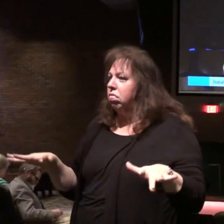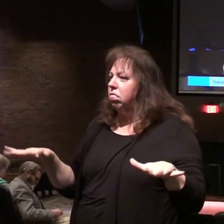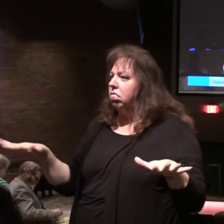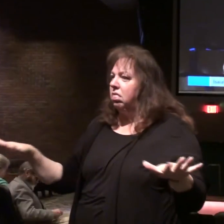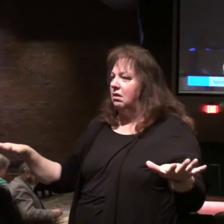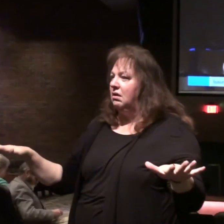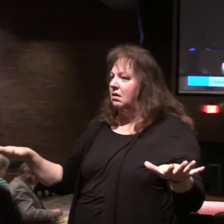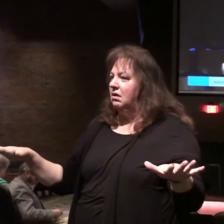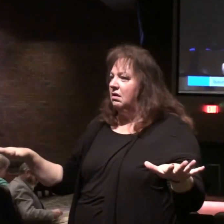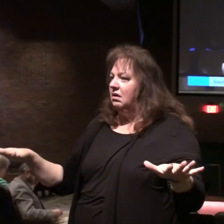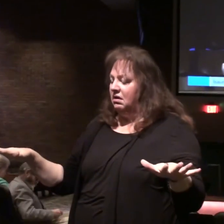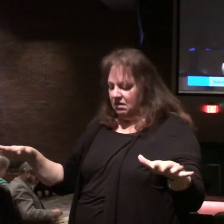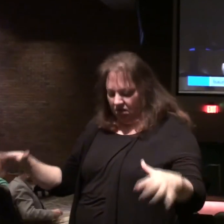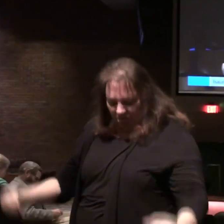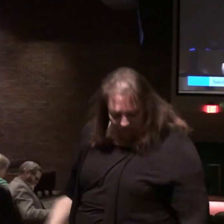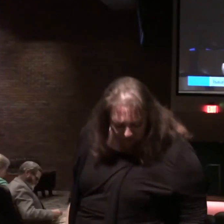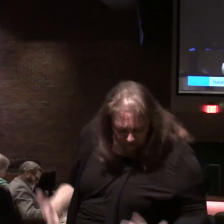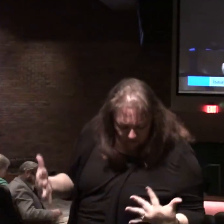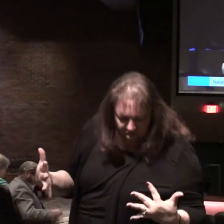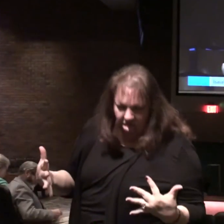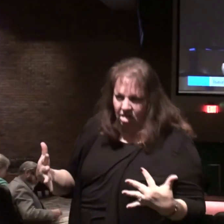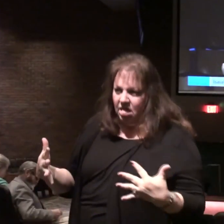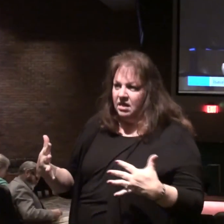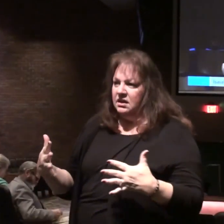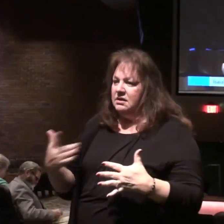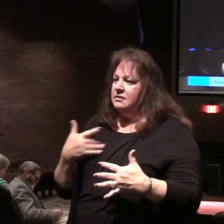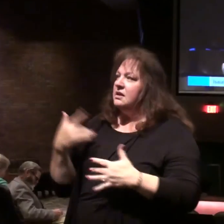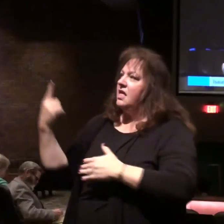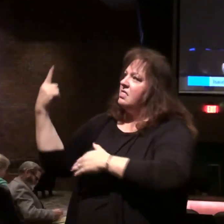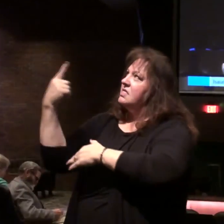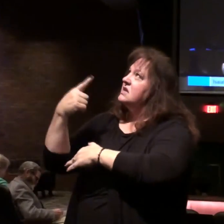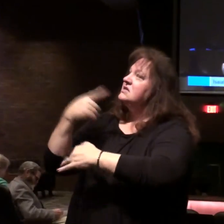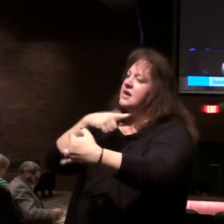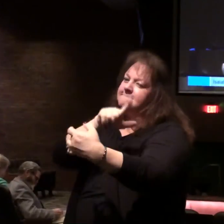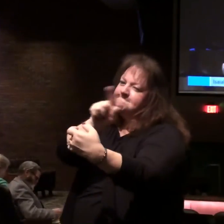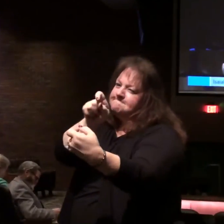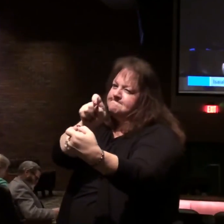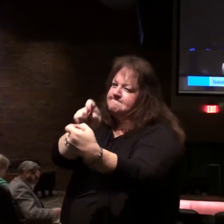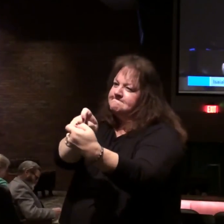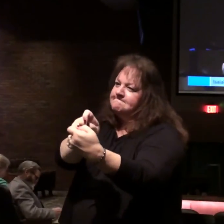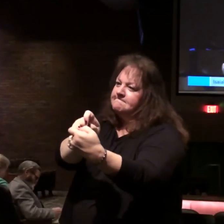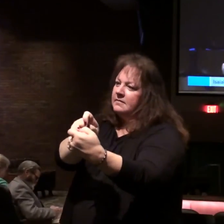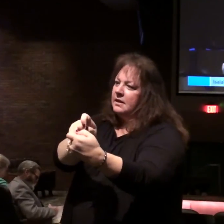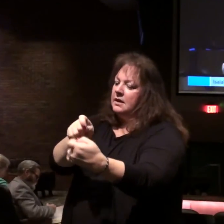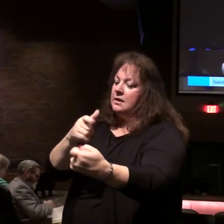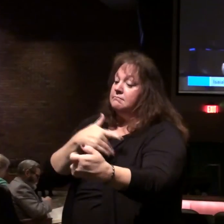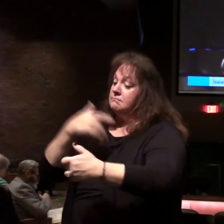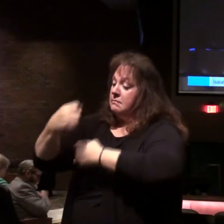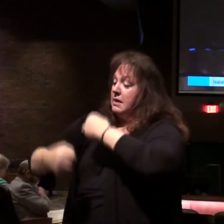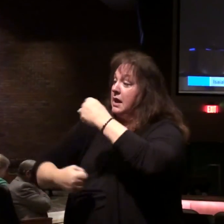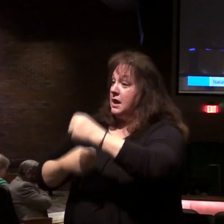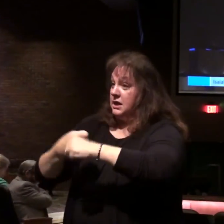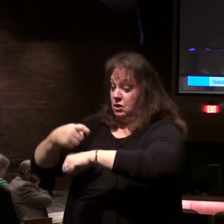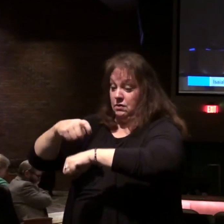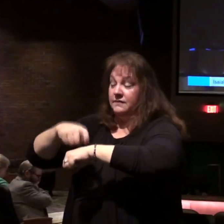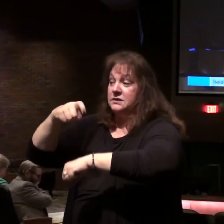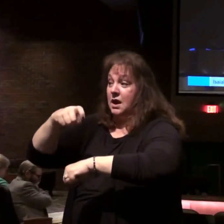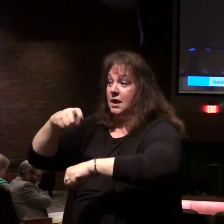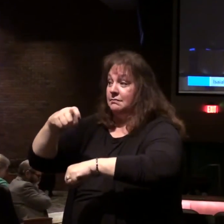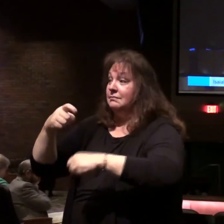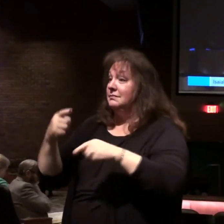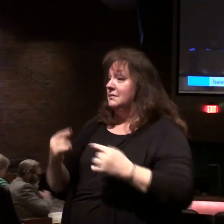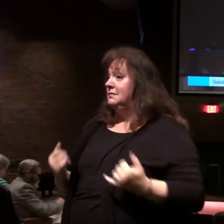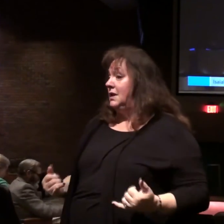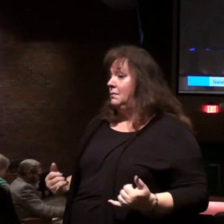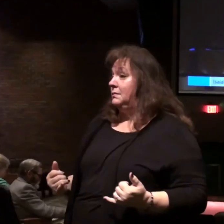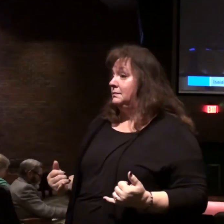and is on his garments. For the day of vengeance was in my heart. My year of redemption has come.